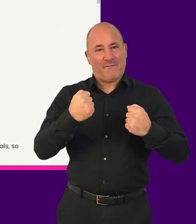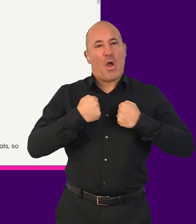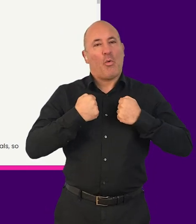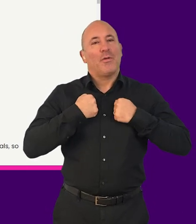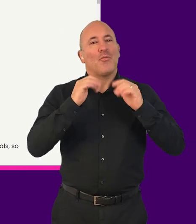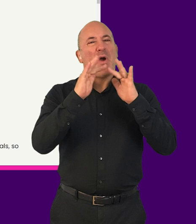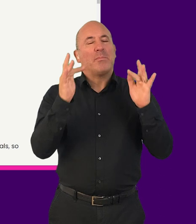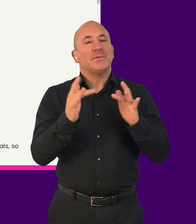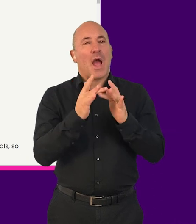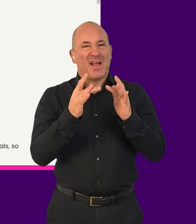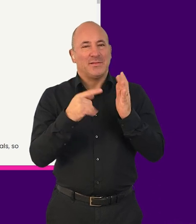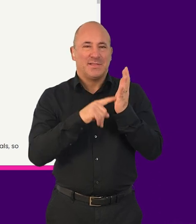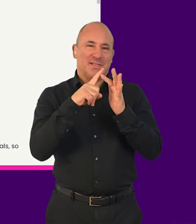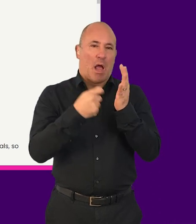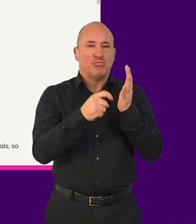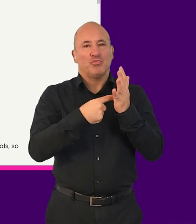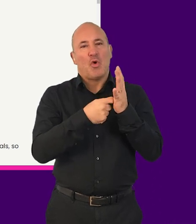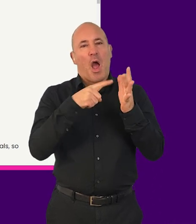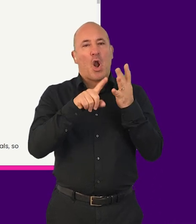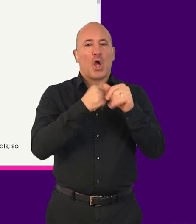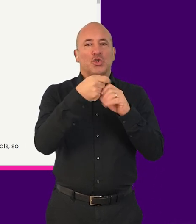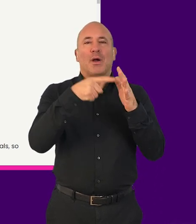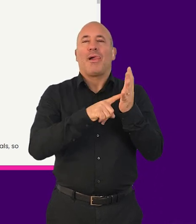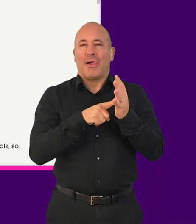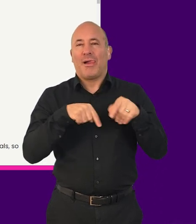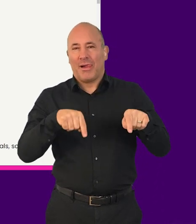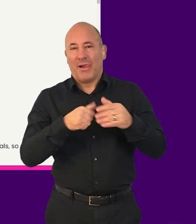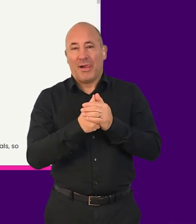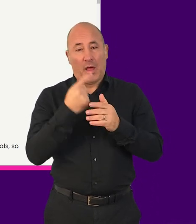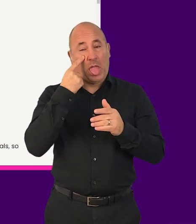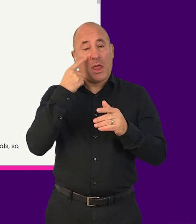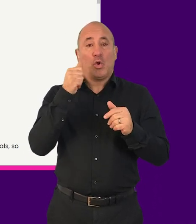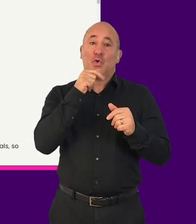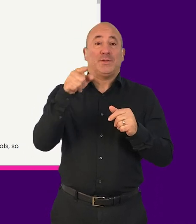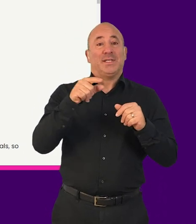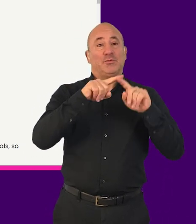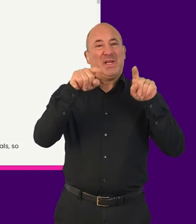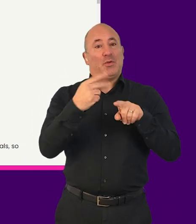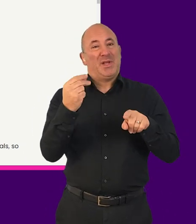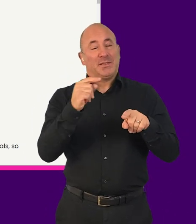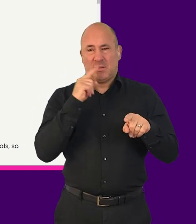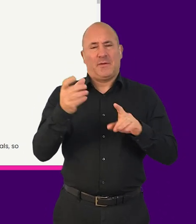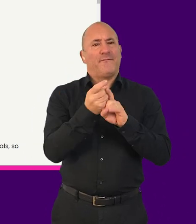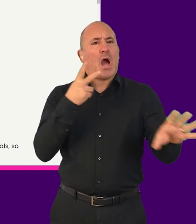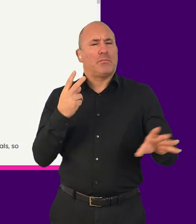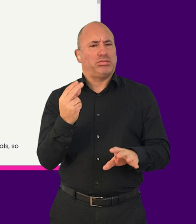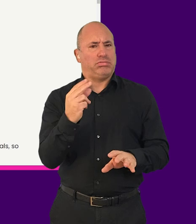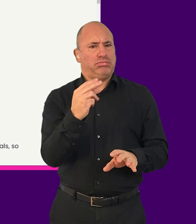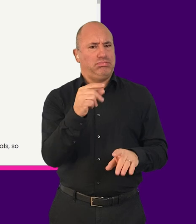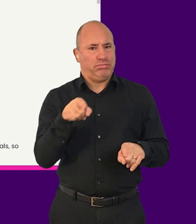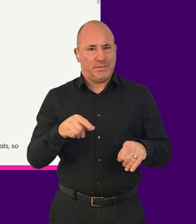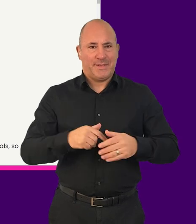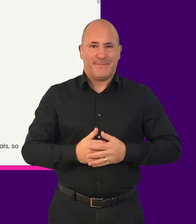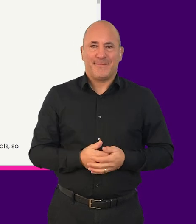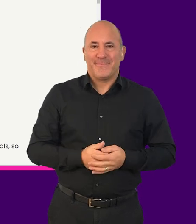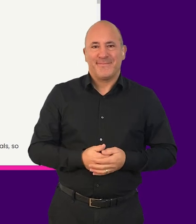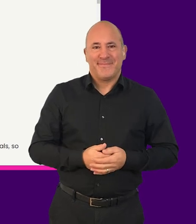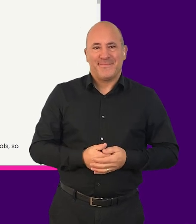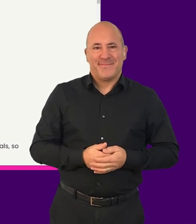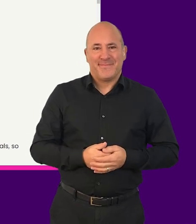tetralogical.com site as experienced with a screen reader. Link kit to main content, visited link graphic tetralogical, main navigation landmark